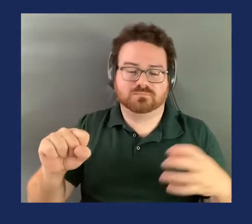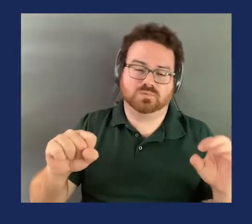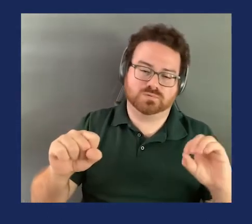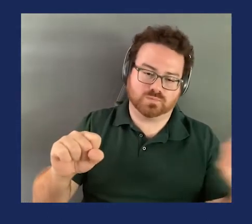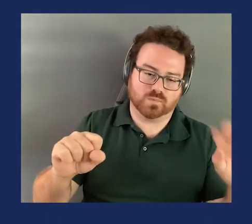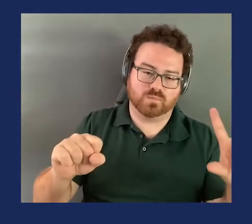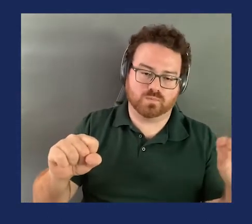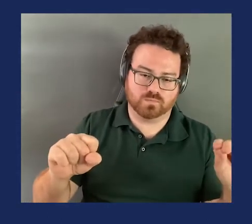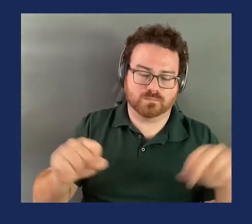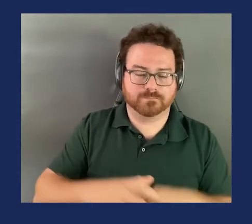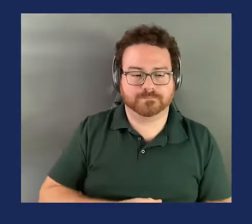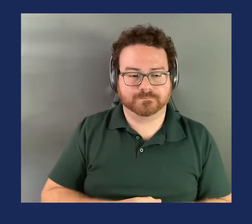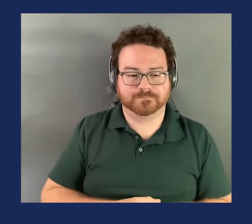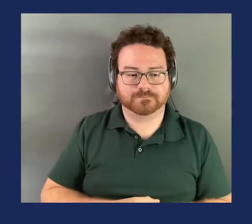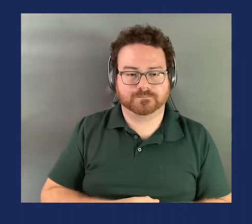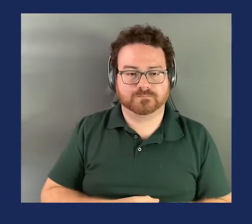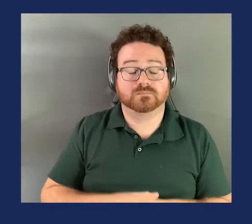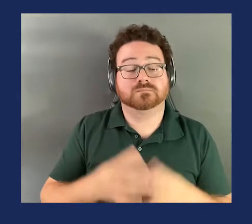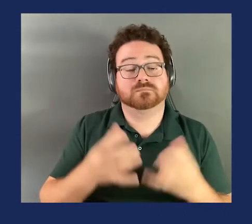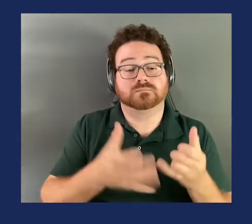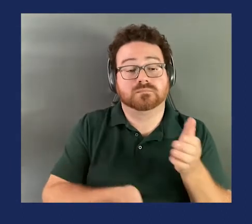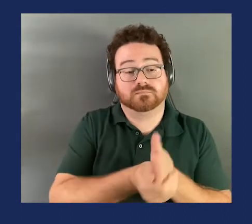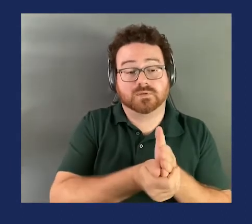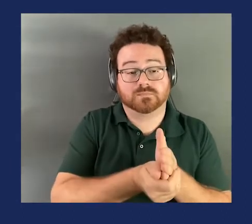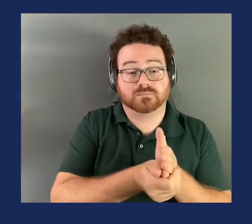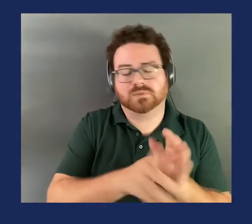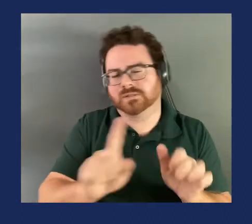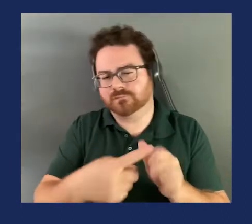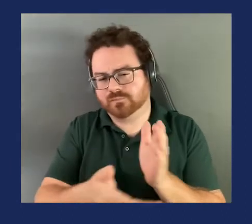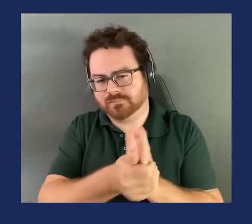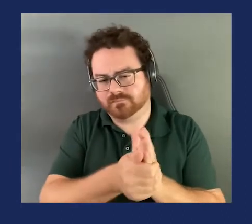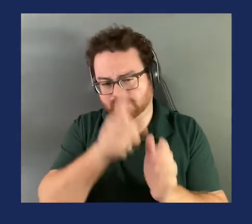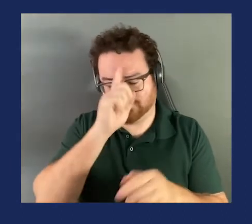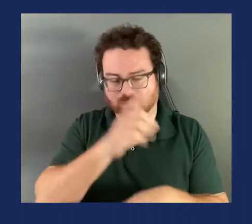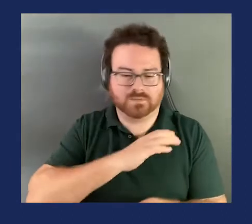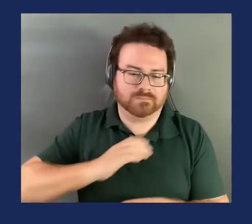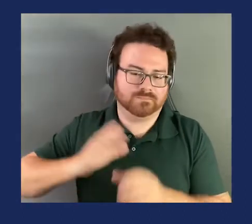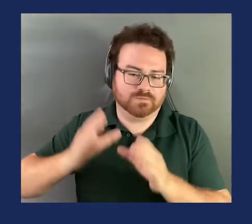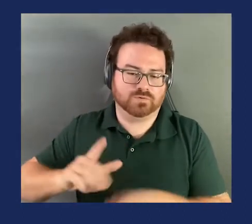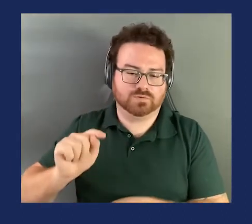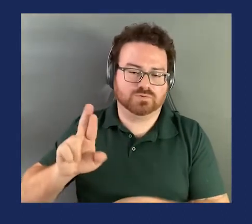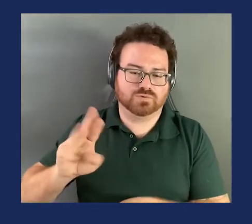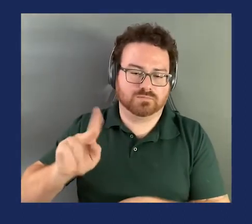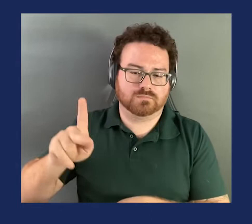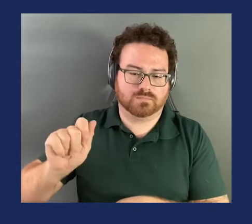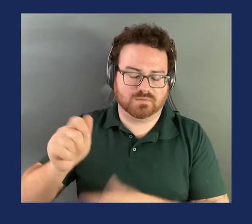zero. The amendment, the first amendment of Commissioner Trumka is adopted.